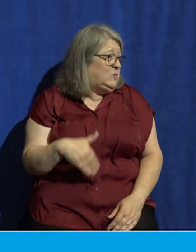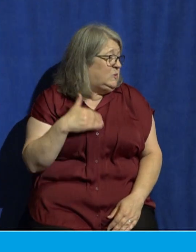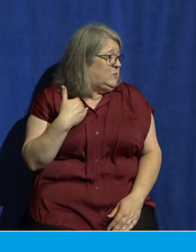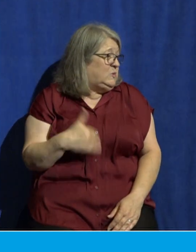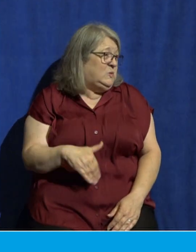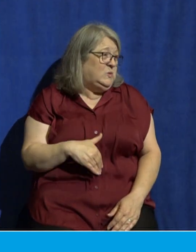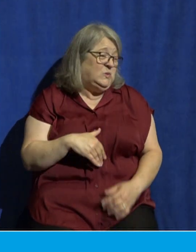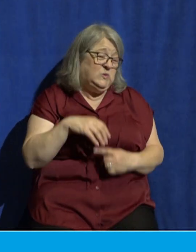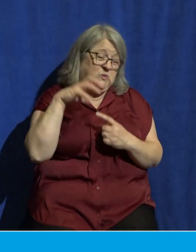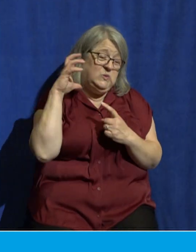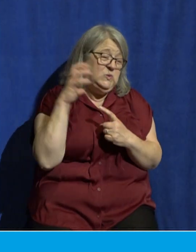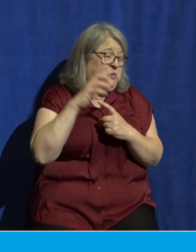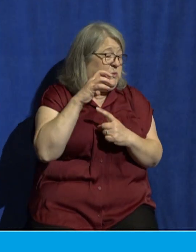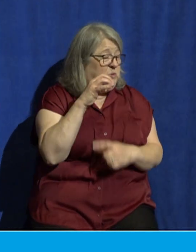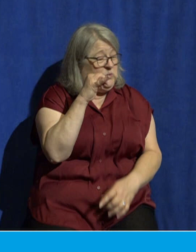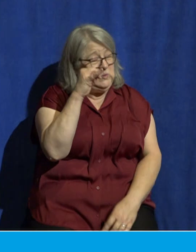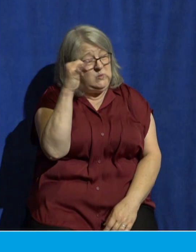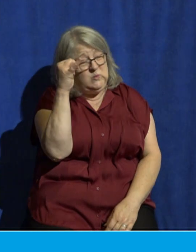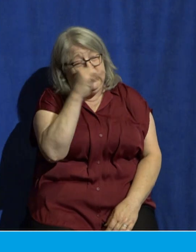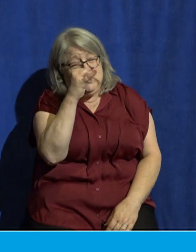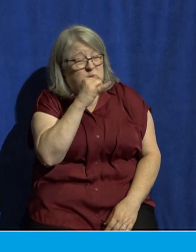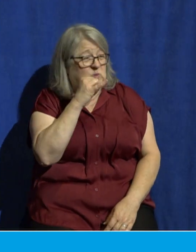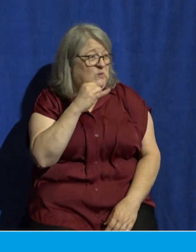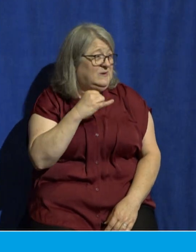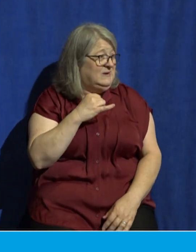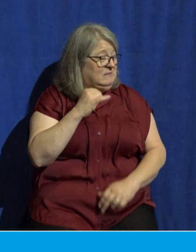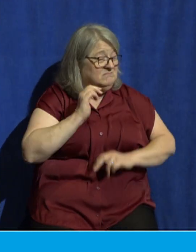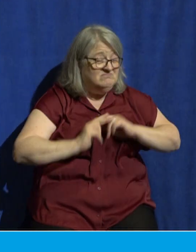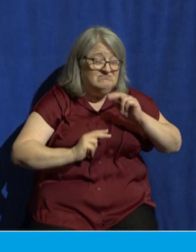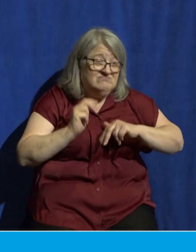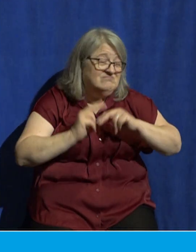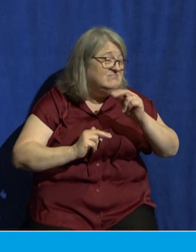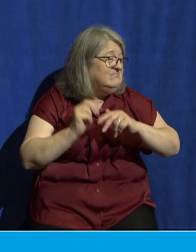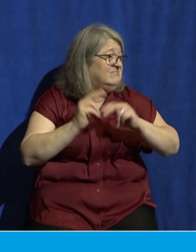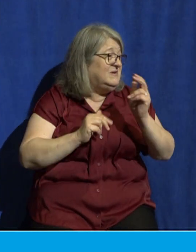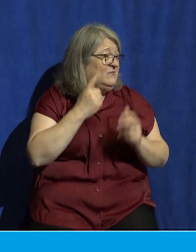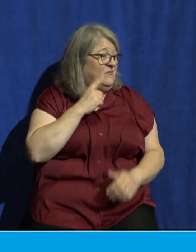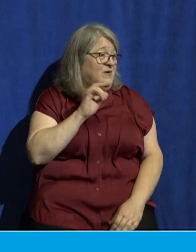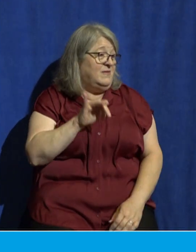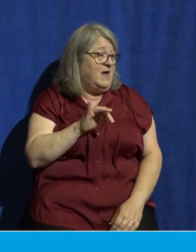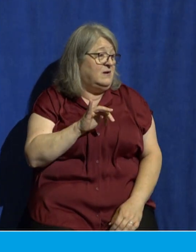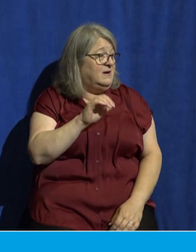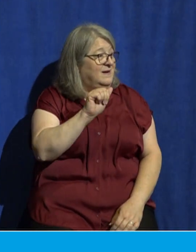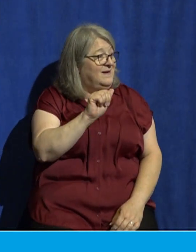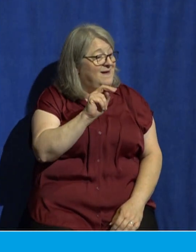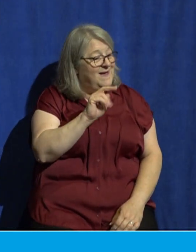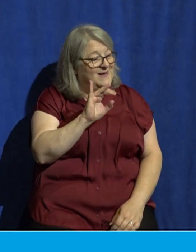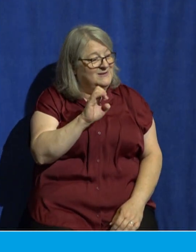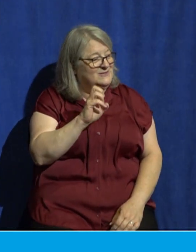the most incredible architectural structure in the ancient world at that time.